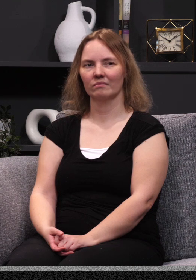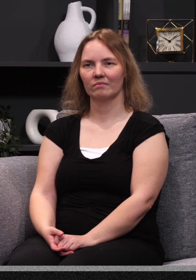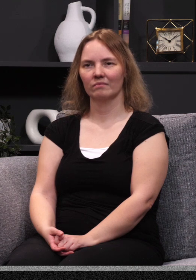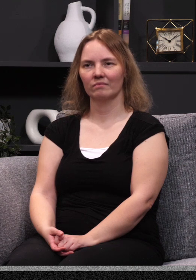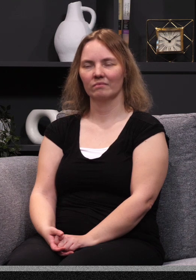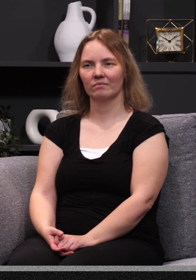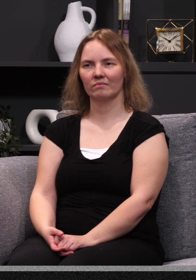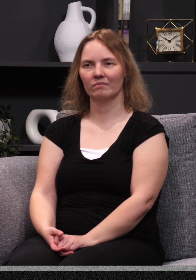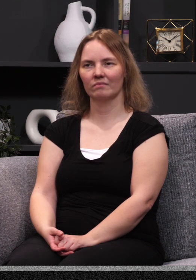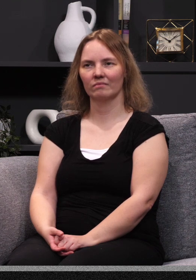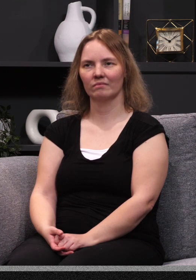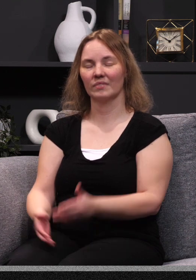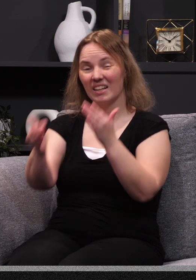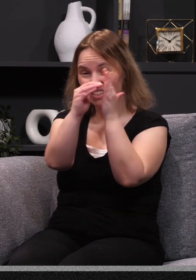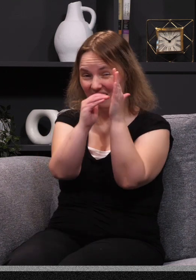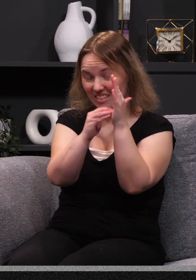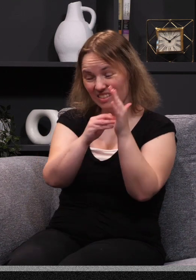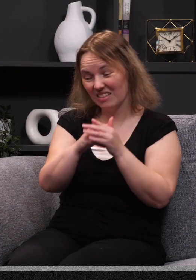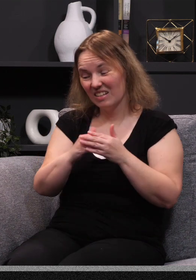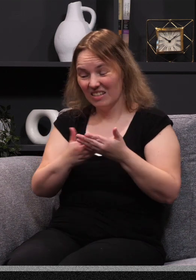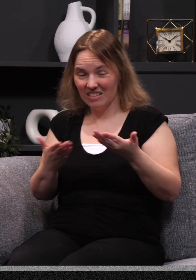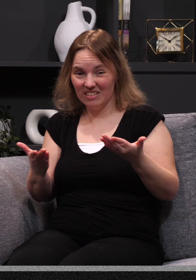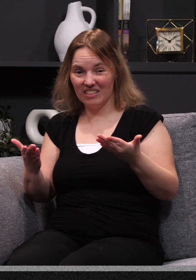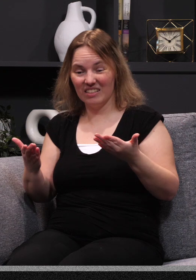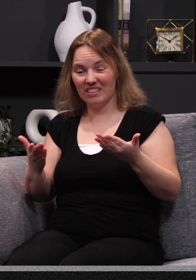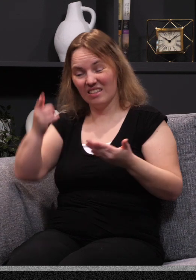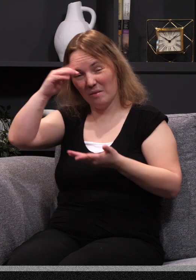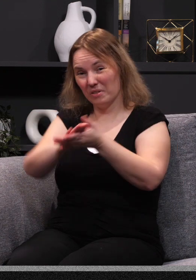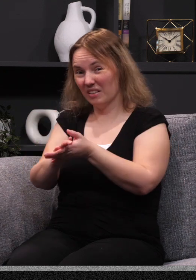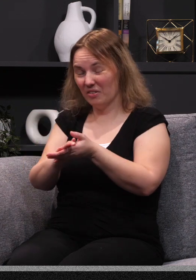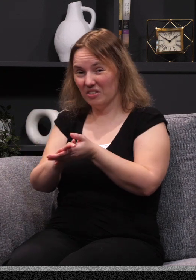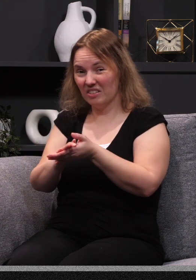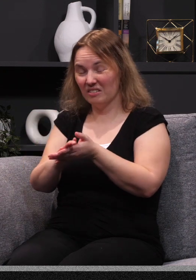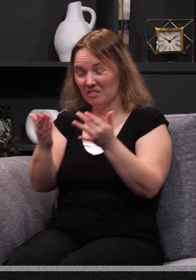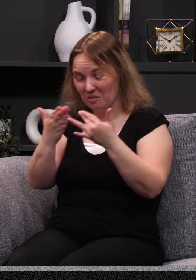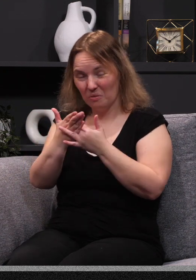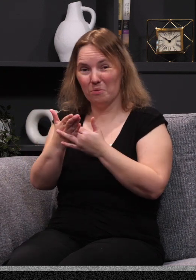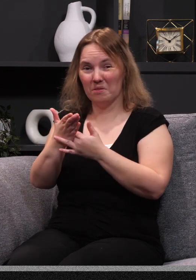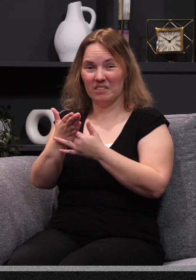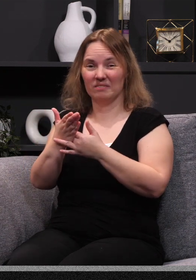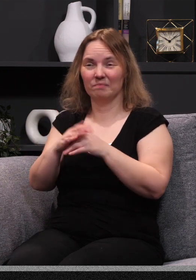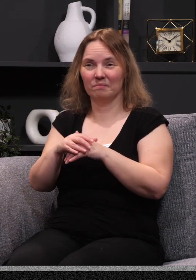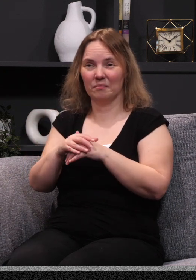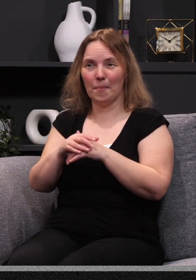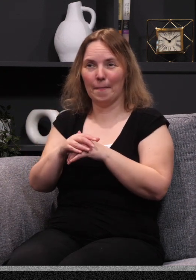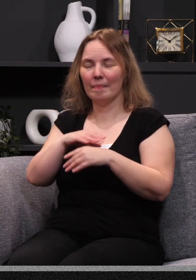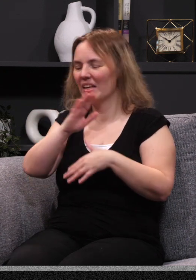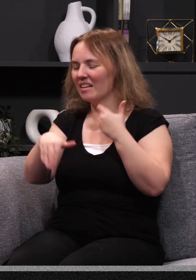Christ has for us? And he lists these very practical things that believers go through. And believers in his day were actually paying with their lives. And he